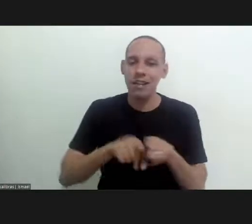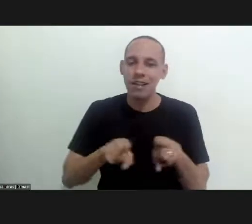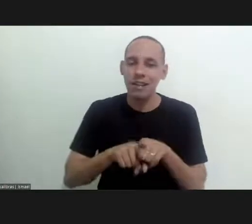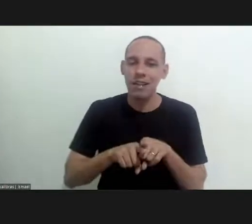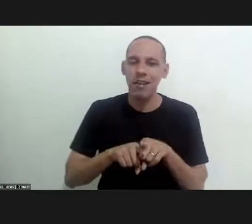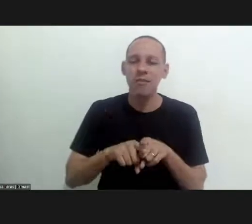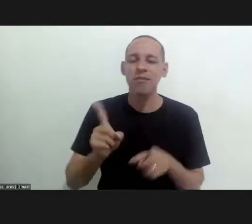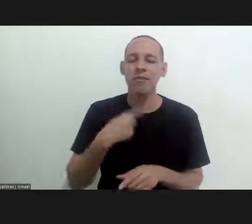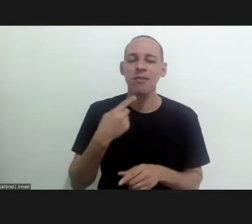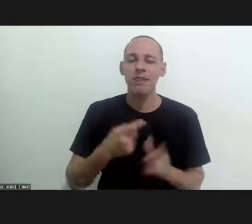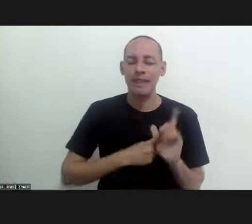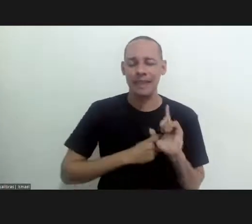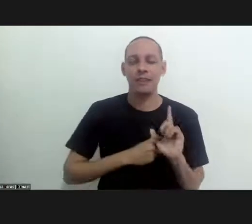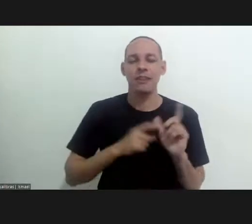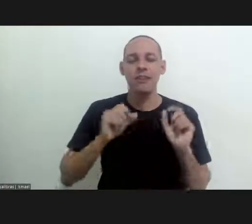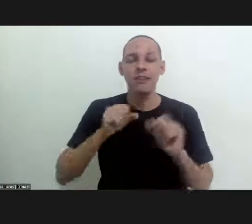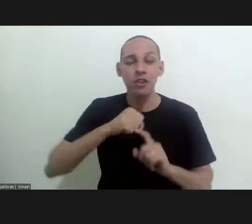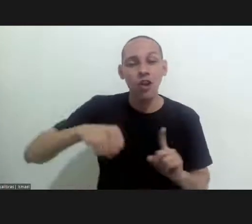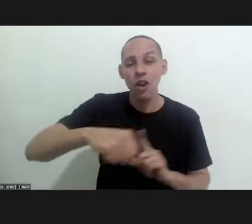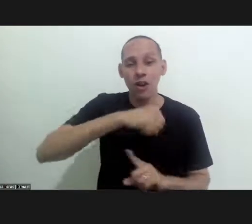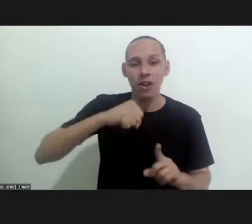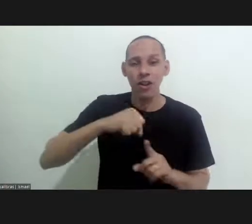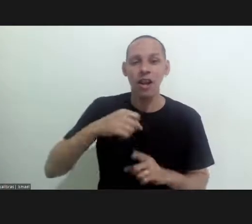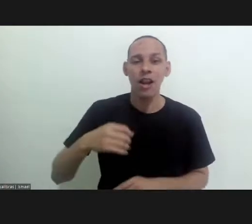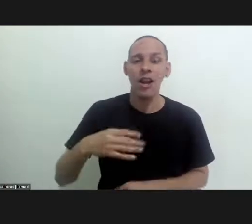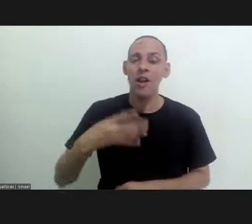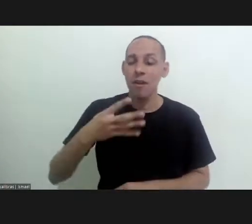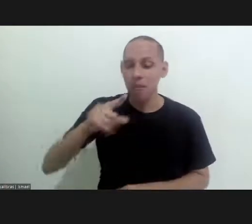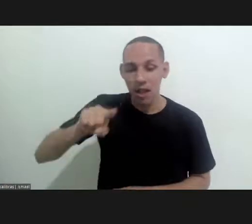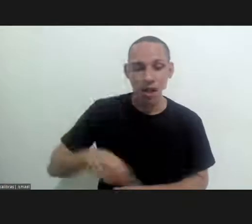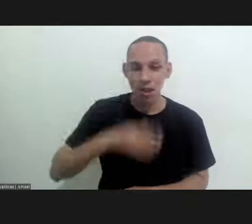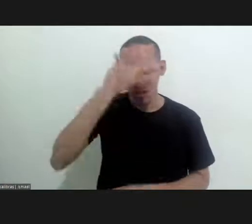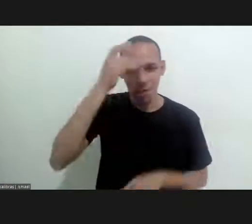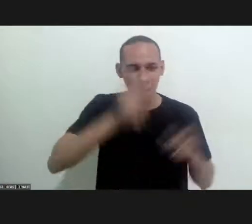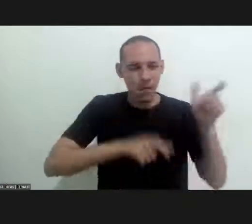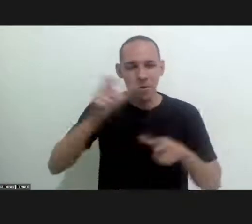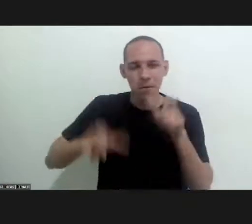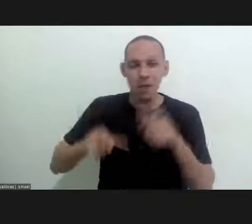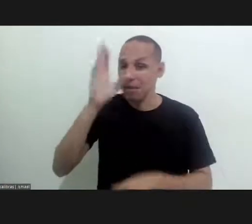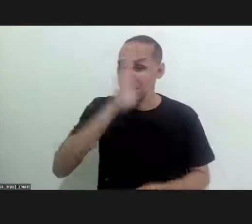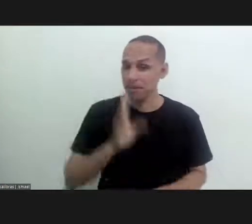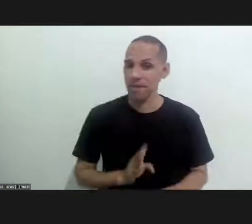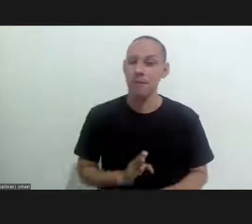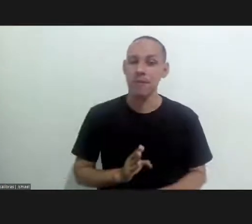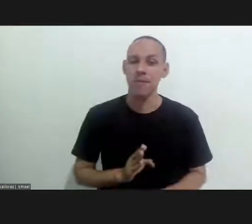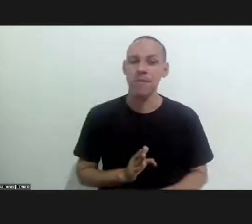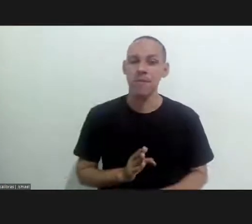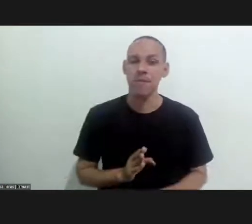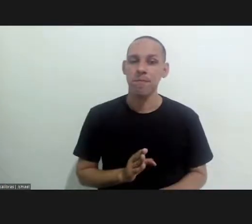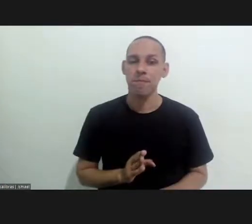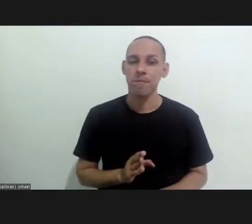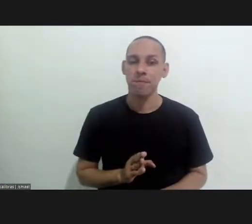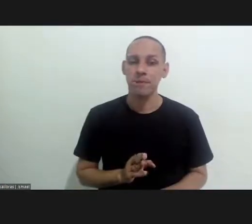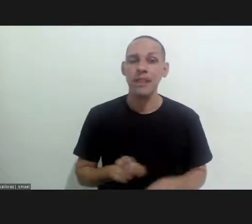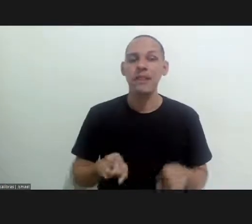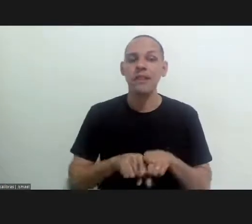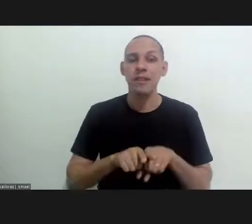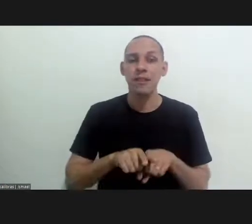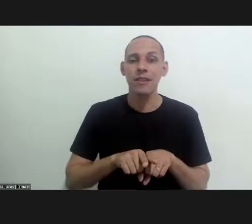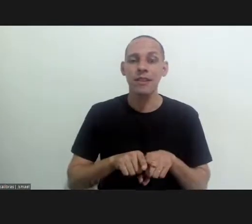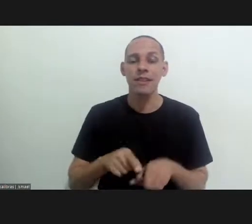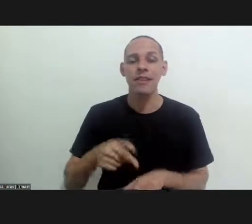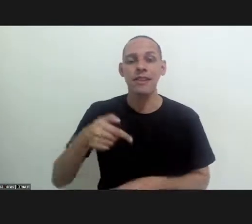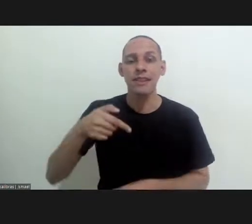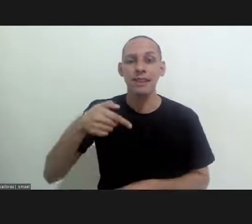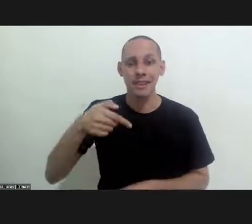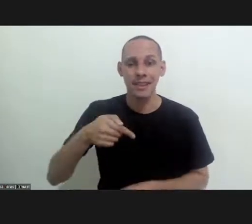and the debt we have with all the other 4 million people who are in Brazil and the